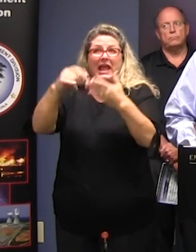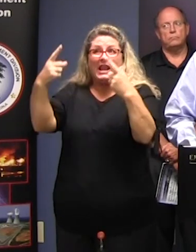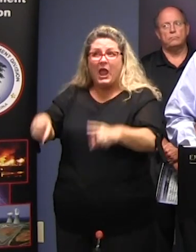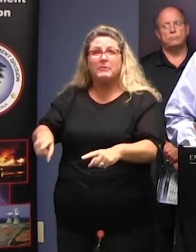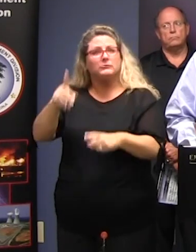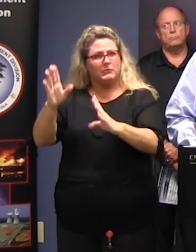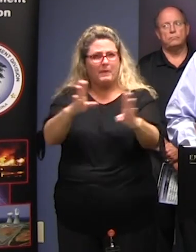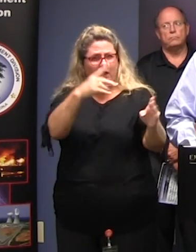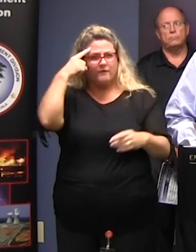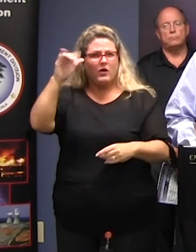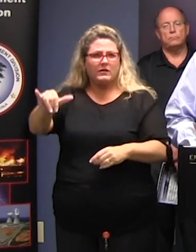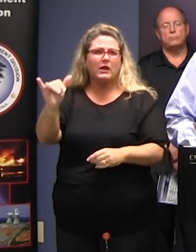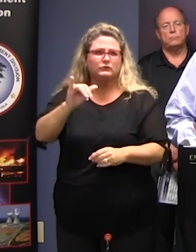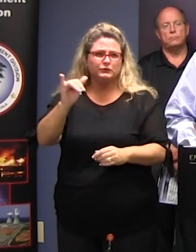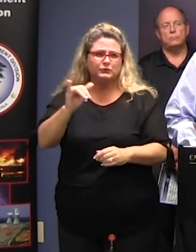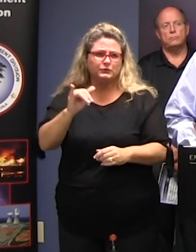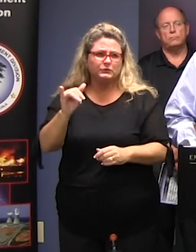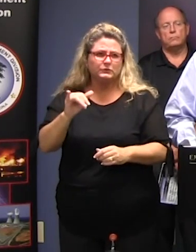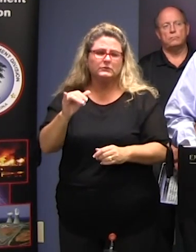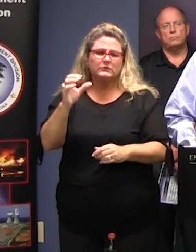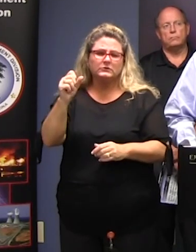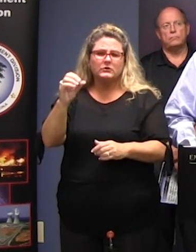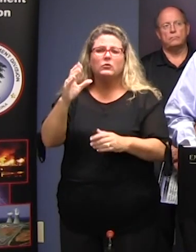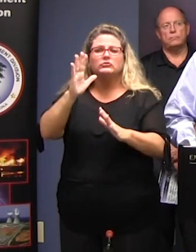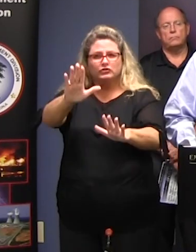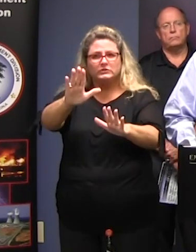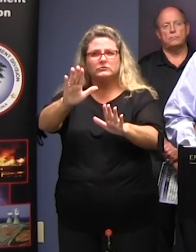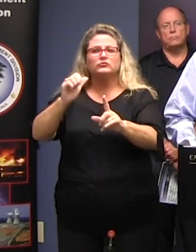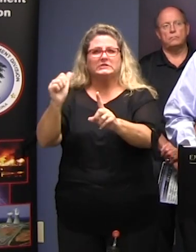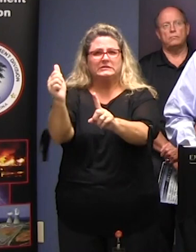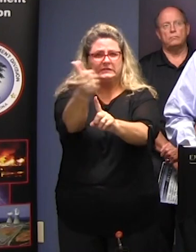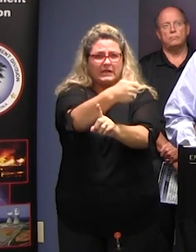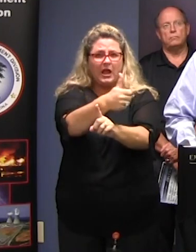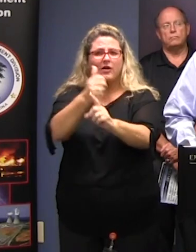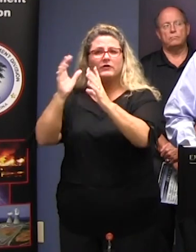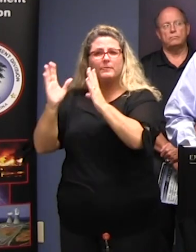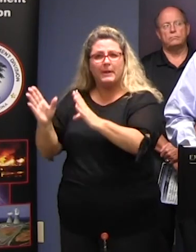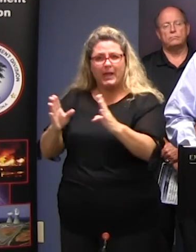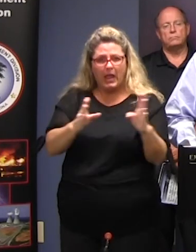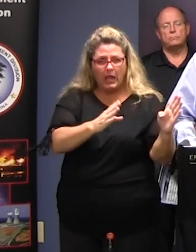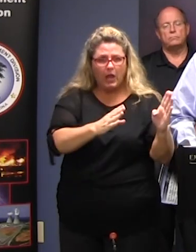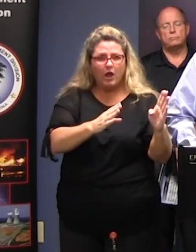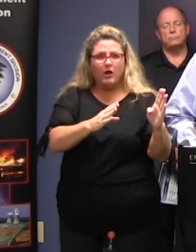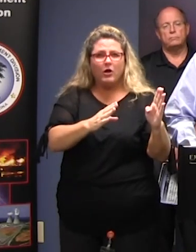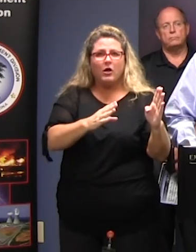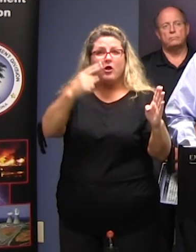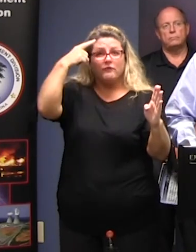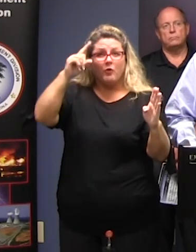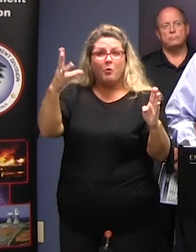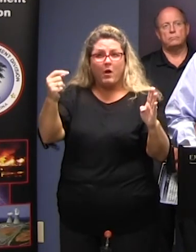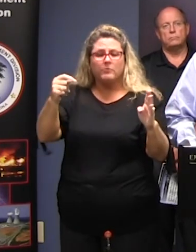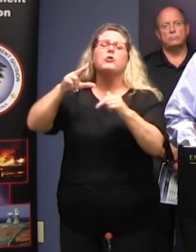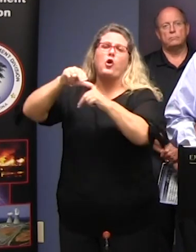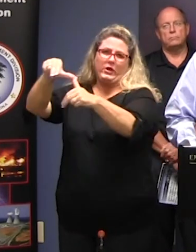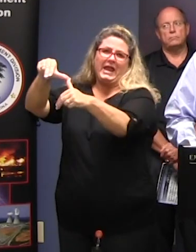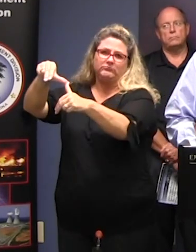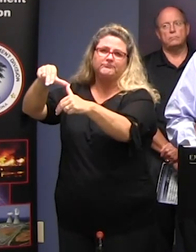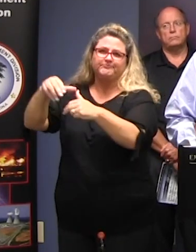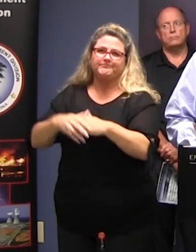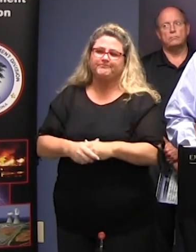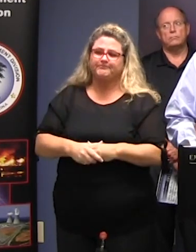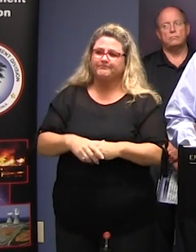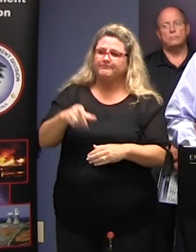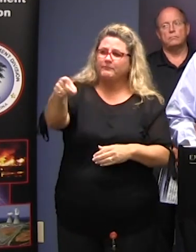that. So what we're urging people to do is to prepare yourself For a hurricane very simple Would